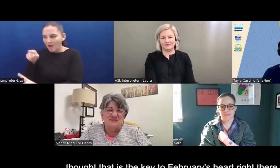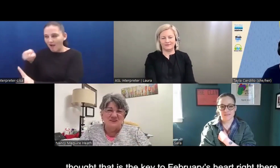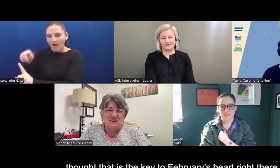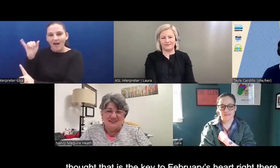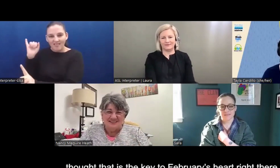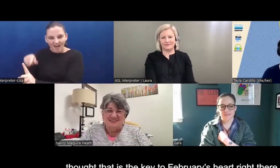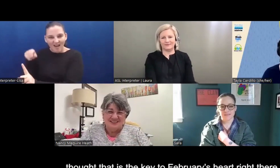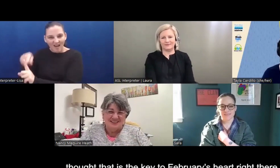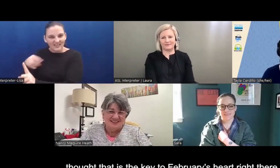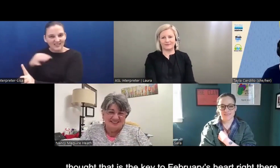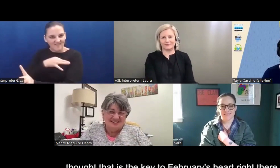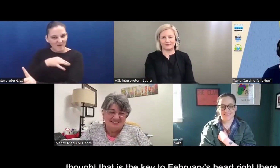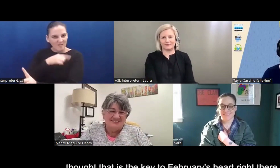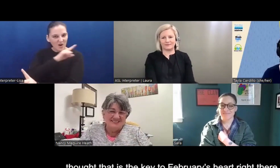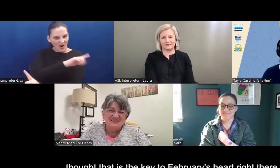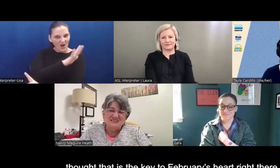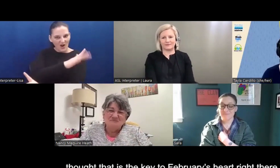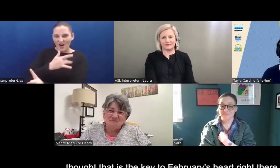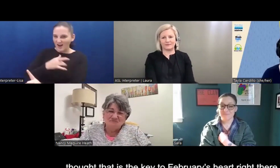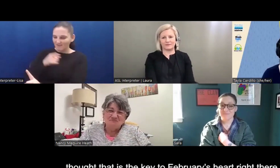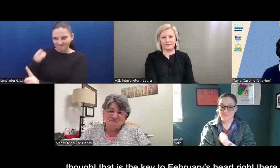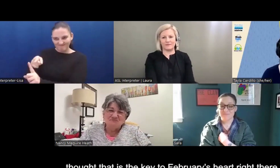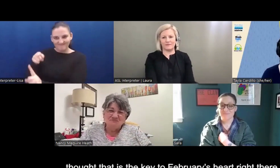February's heart right there, you know?